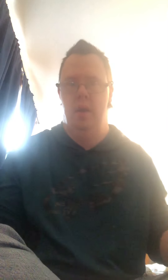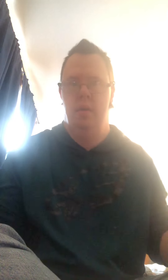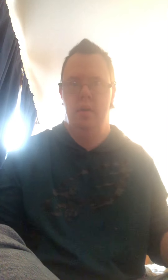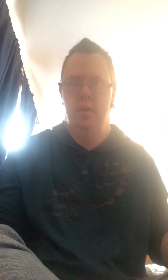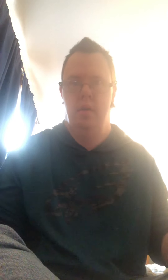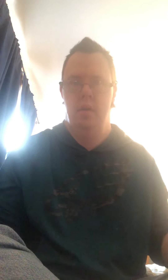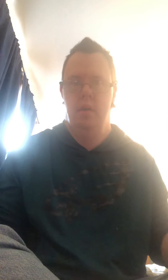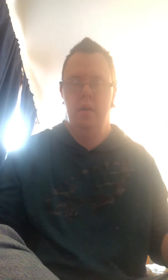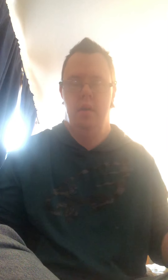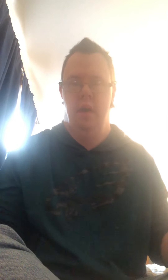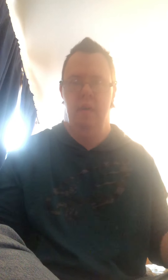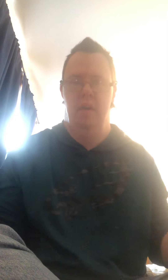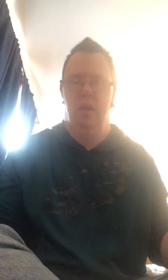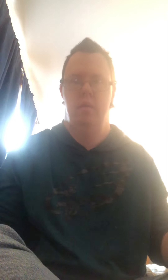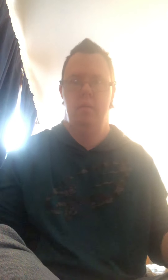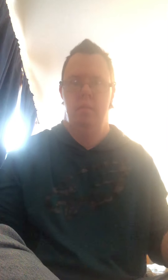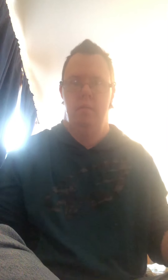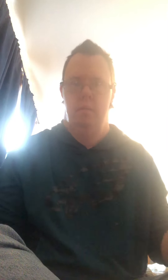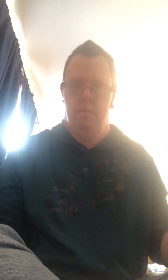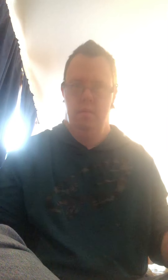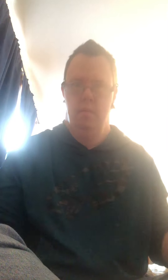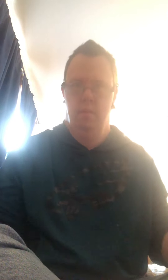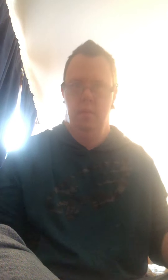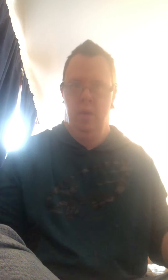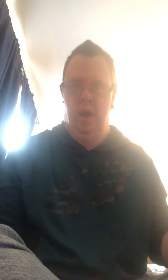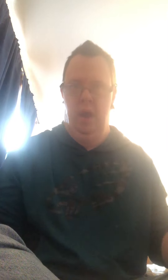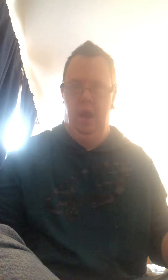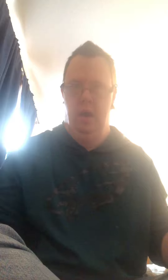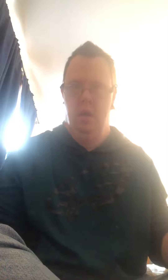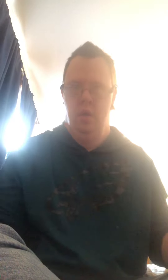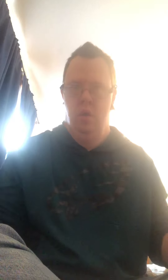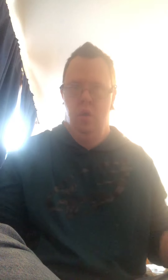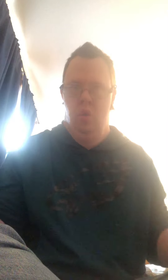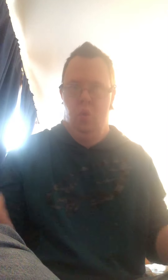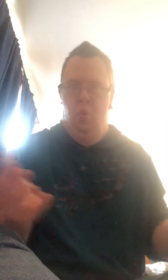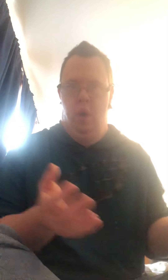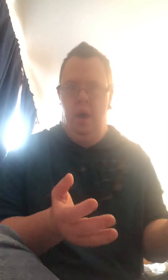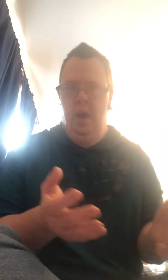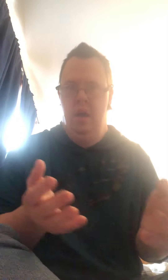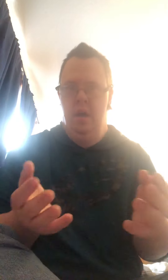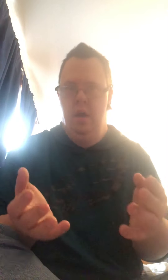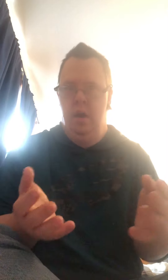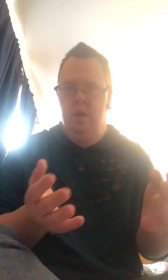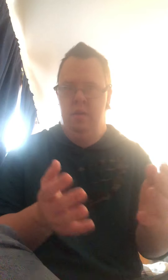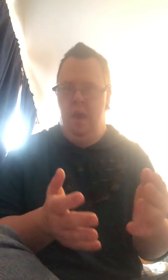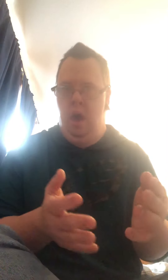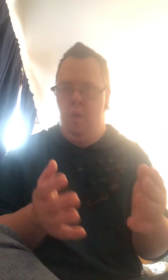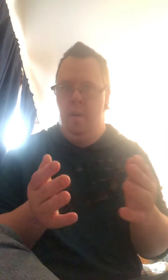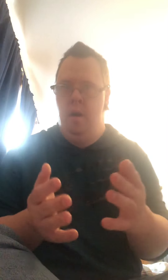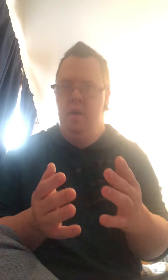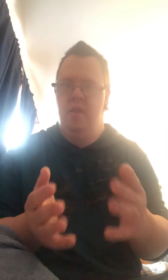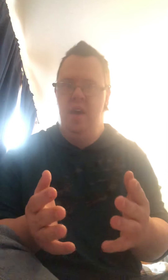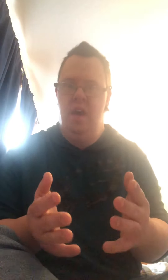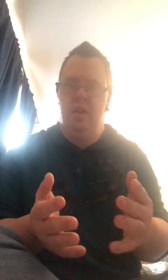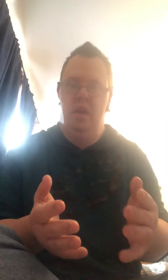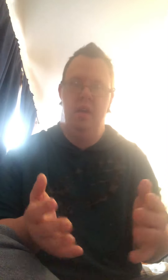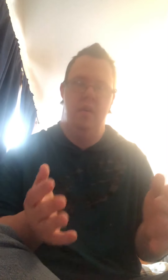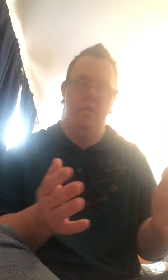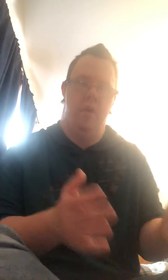of it like why is that a wrong thing taking the wrong